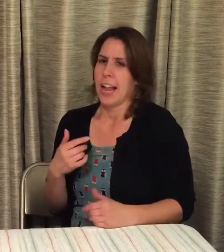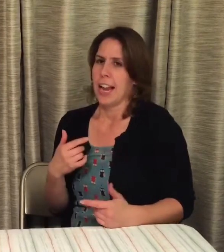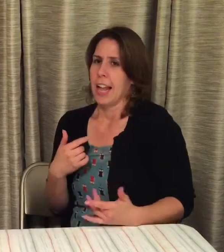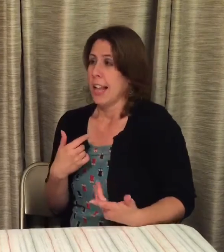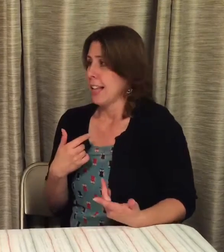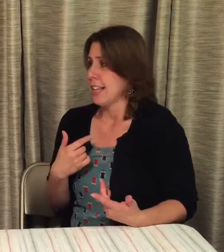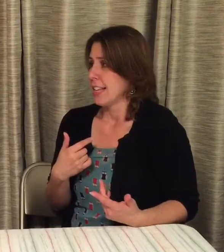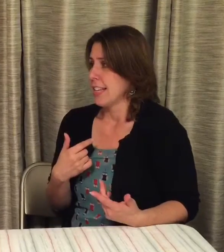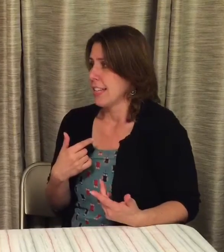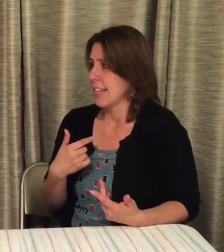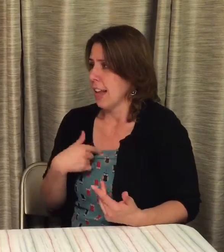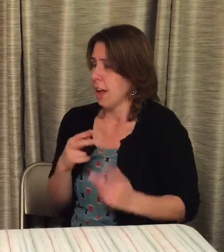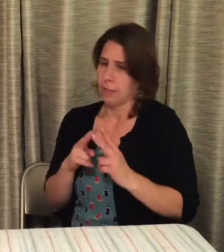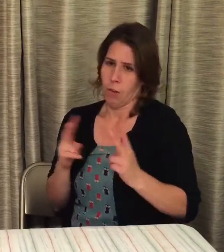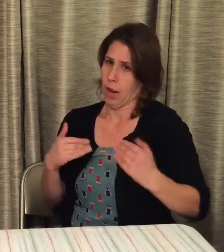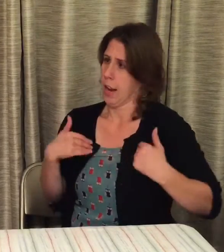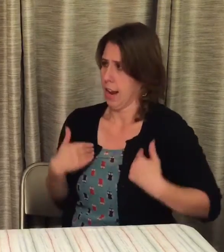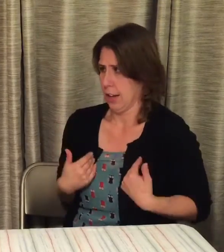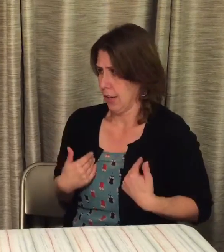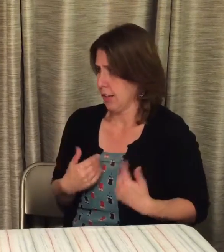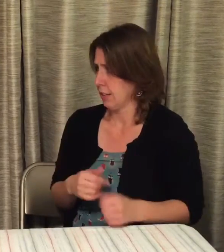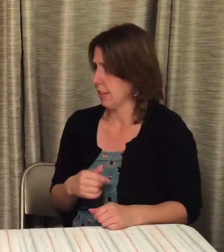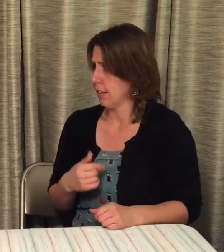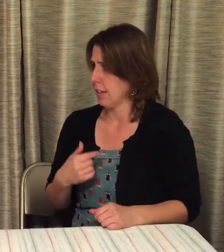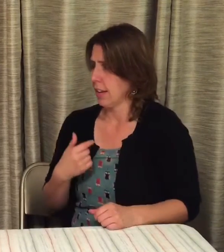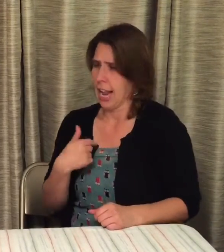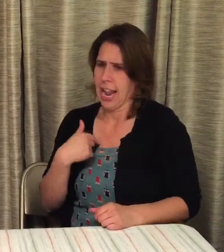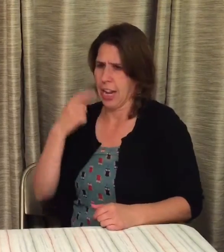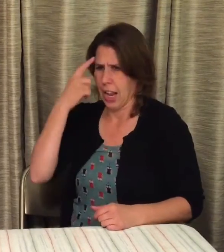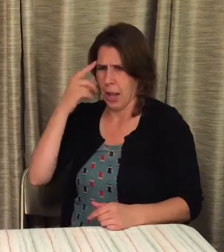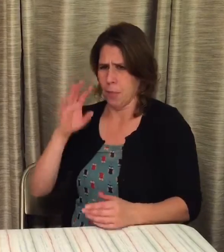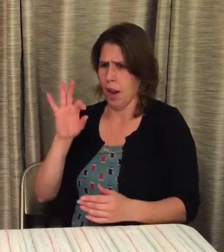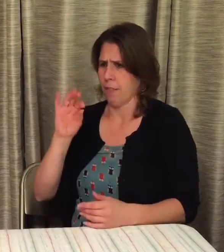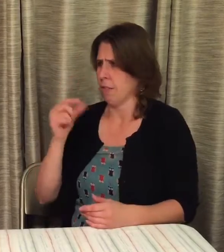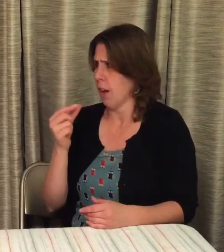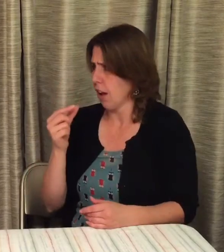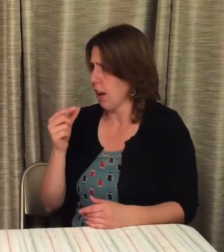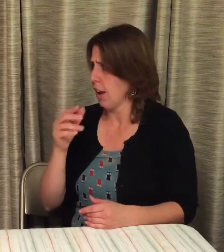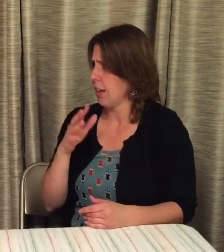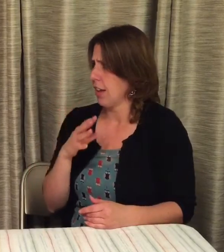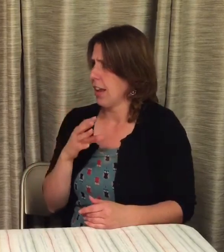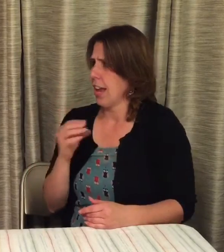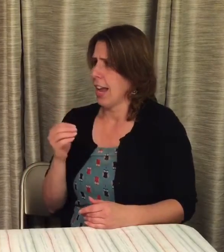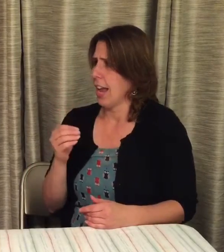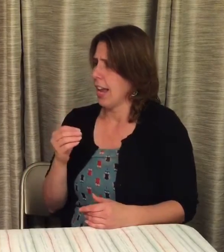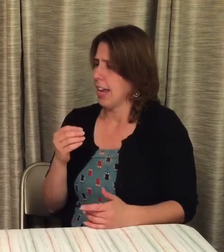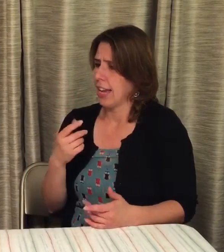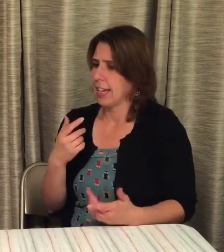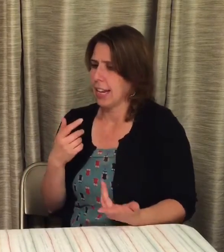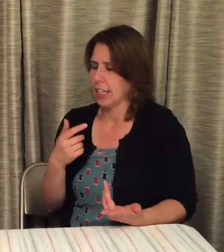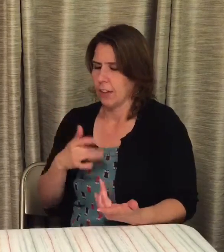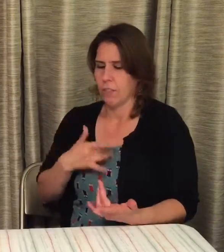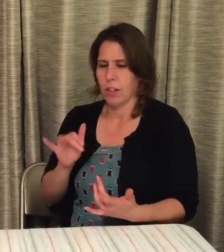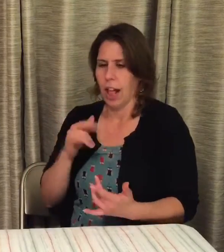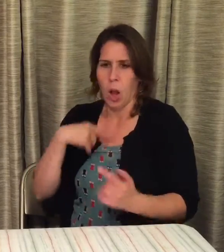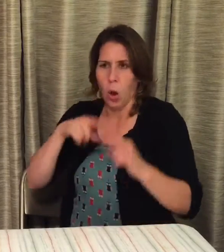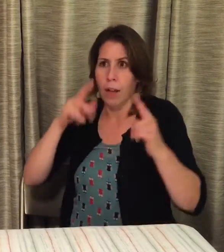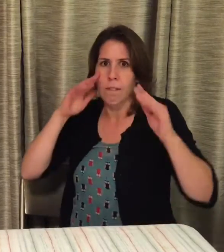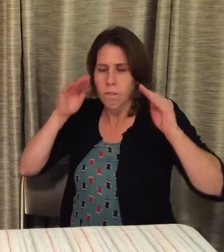I was tired, I had brain fog, I couldn't focus, and I started taking Slim